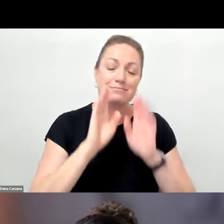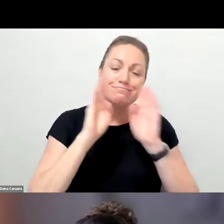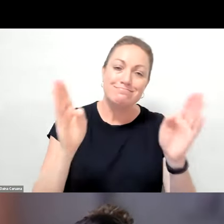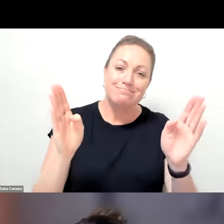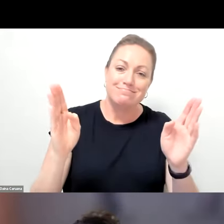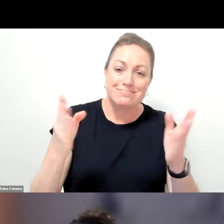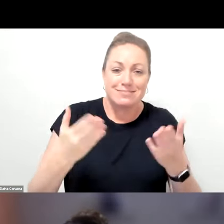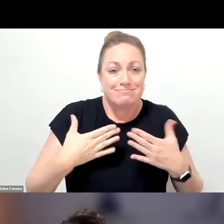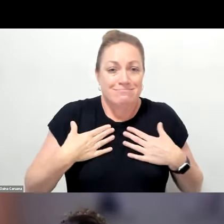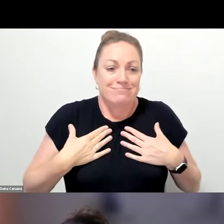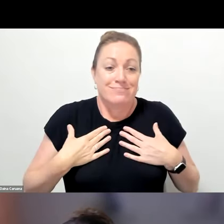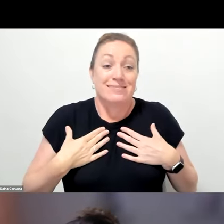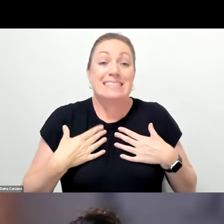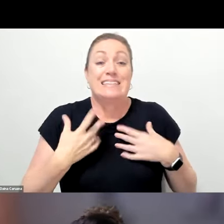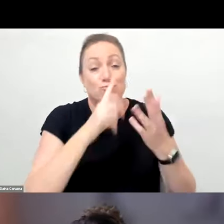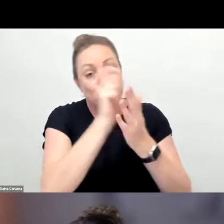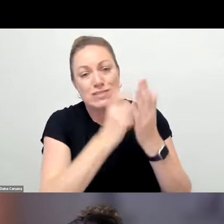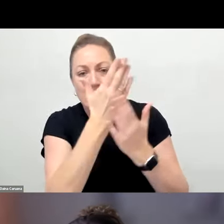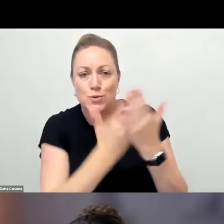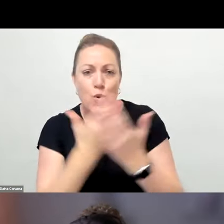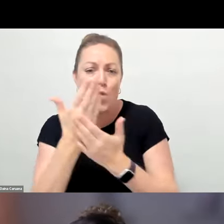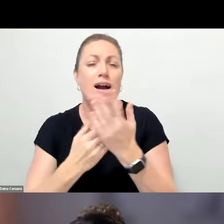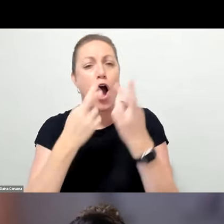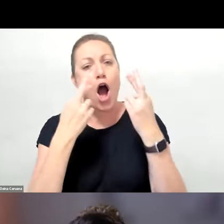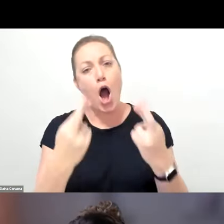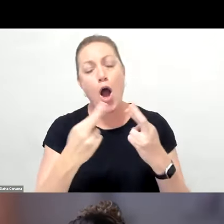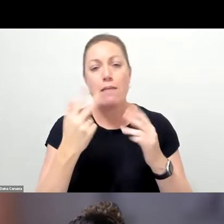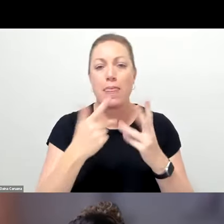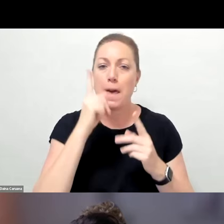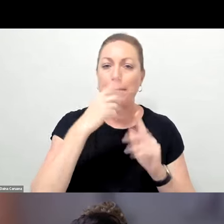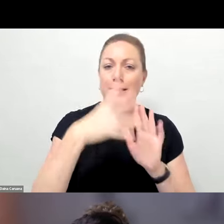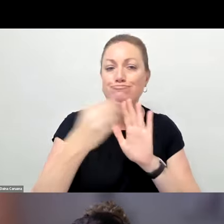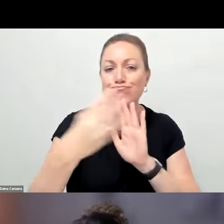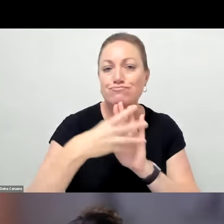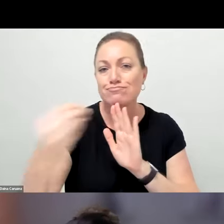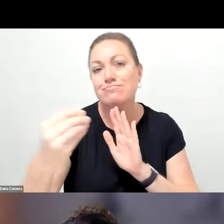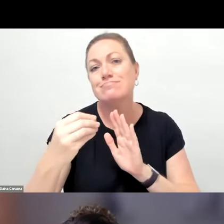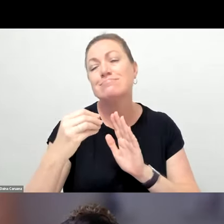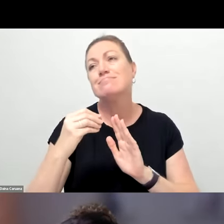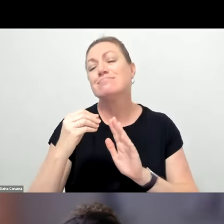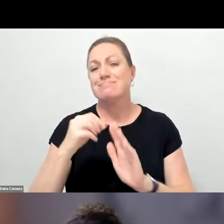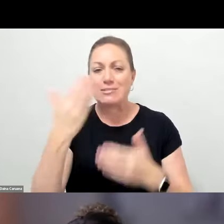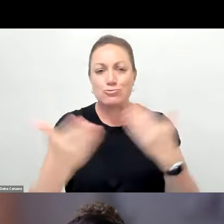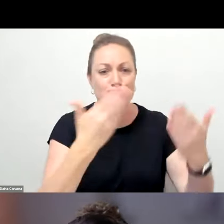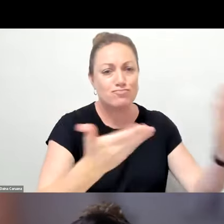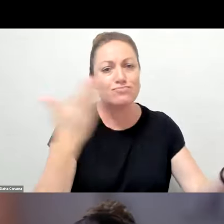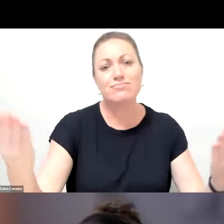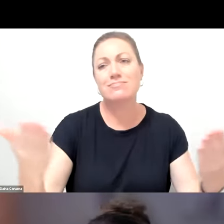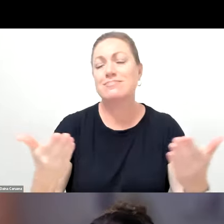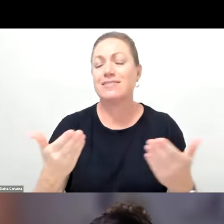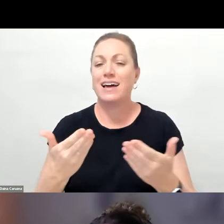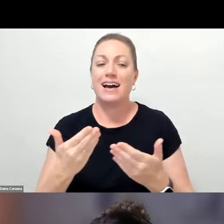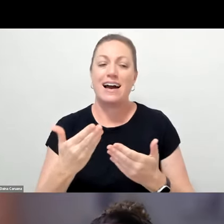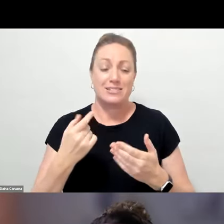playwright, you know, you write your stories and hope that other people will take them on and collaborate and give them new life. And so, you know, having